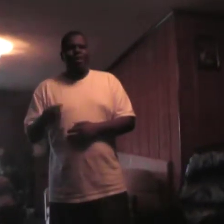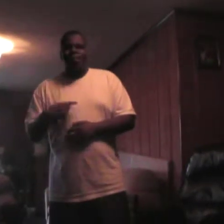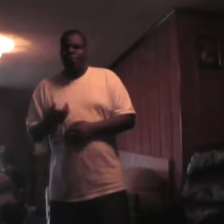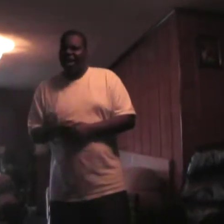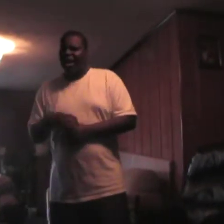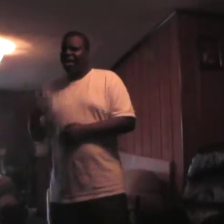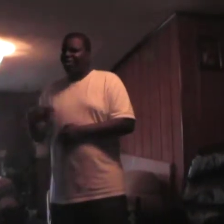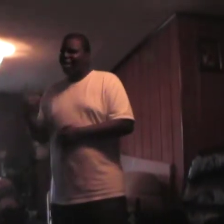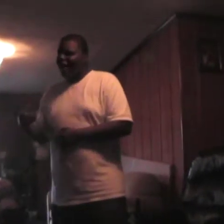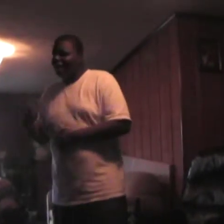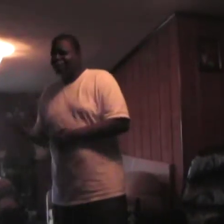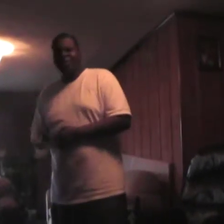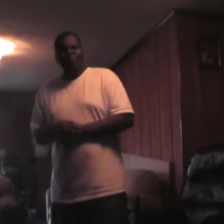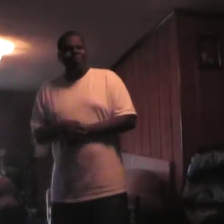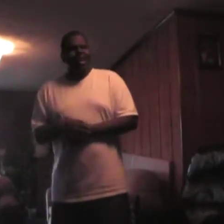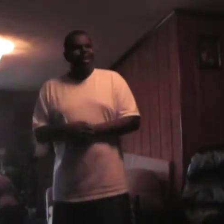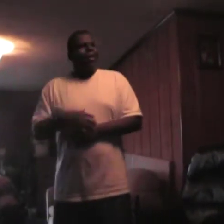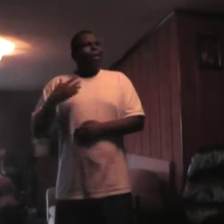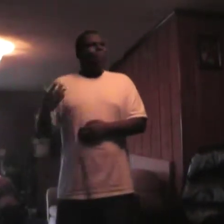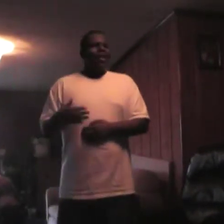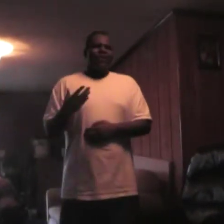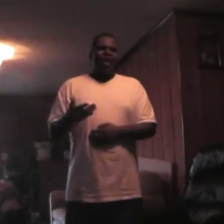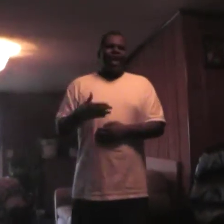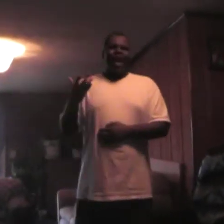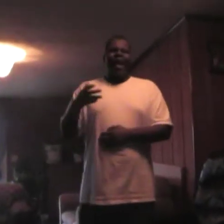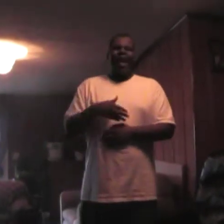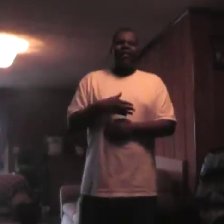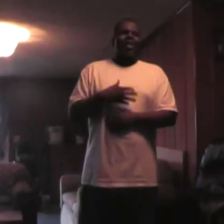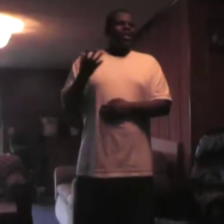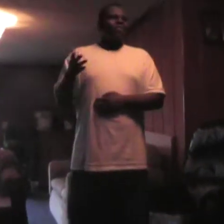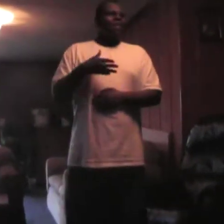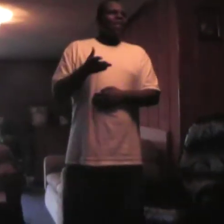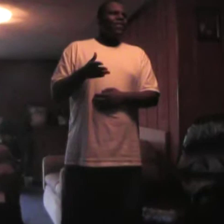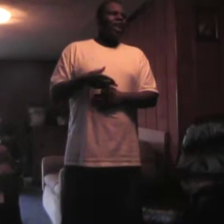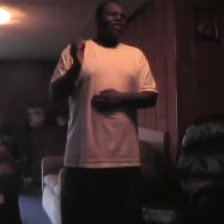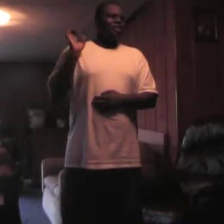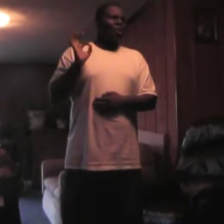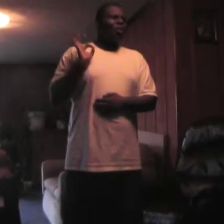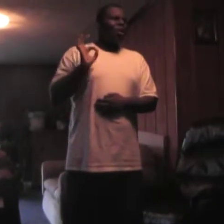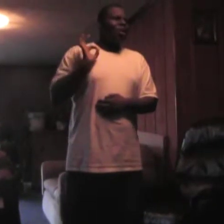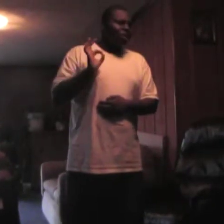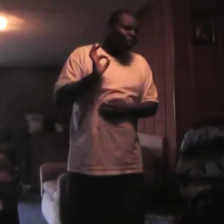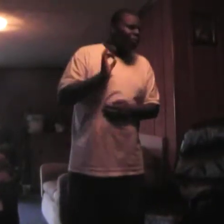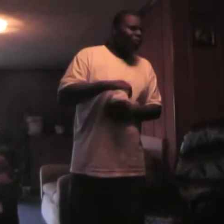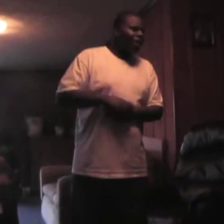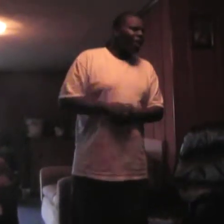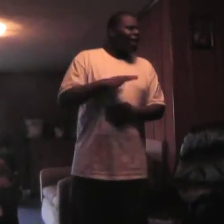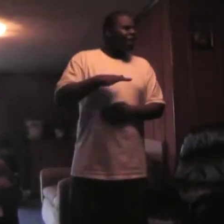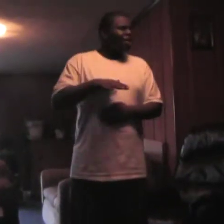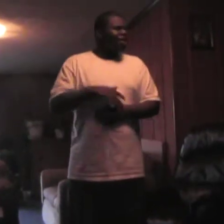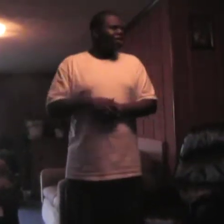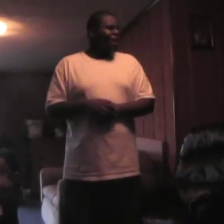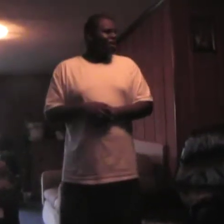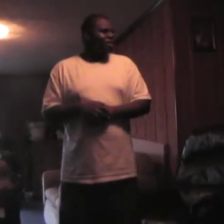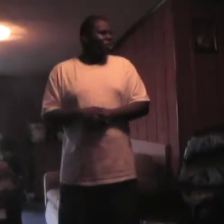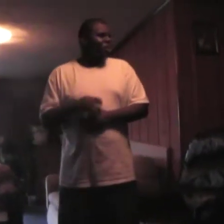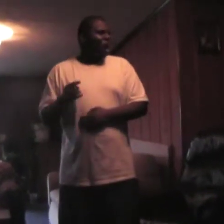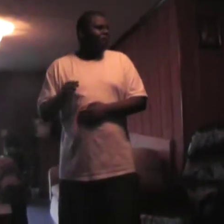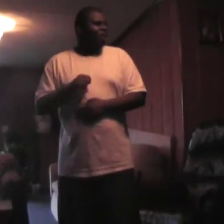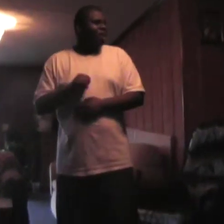membrane? Cause you got a membrane. Matter of fact, I have it. As a matter of fact, it's called a little brain. I'm not a dinosaur. Call me